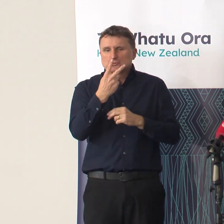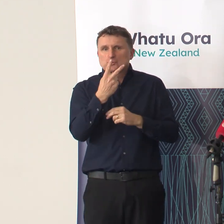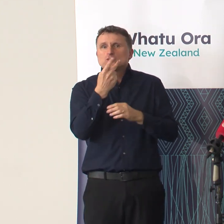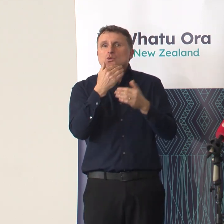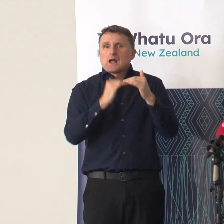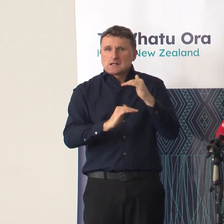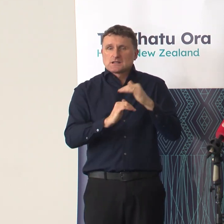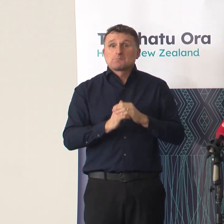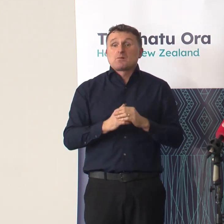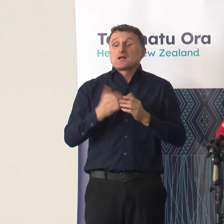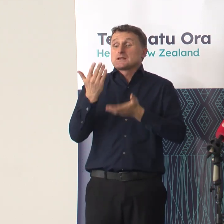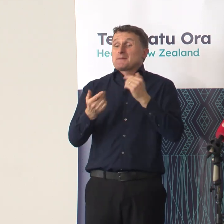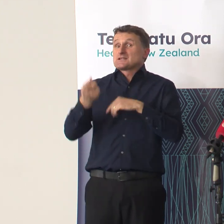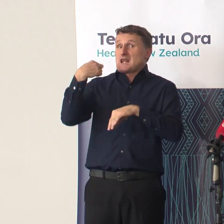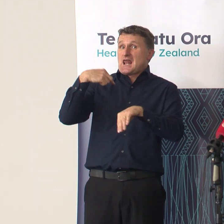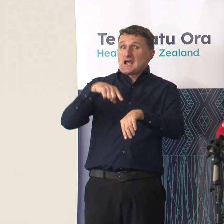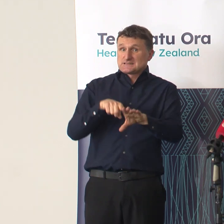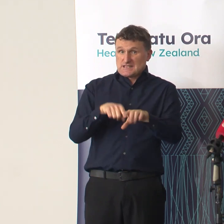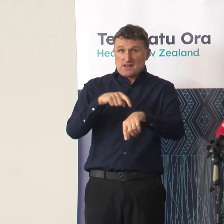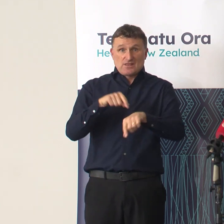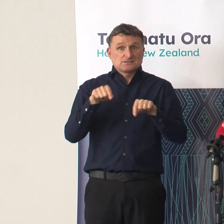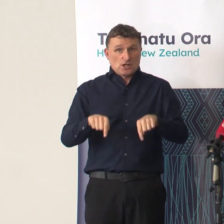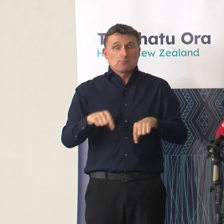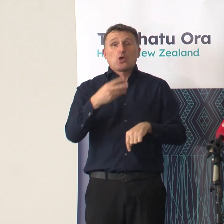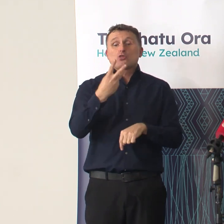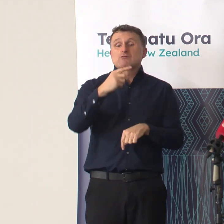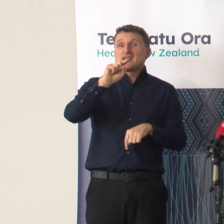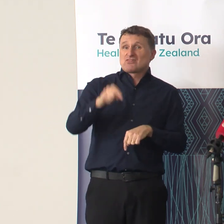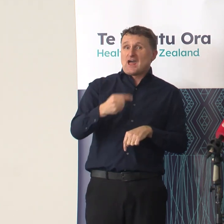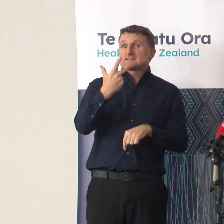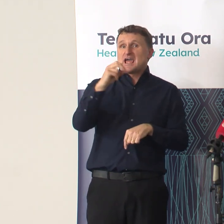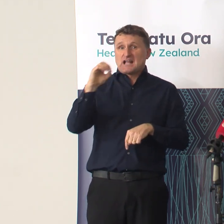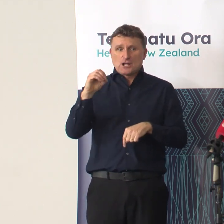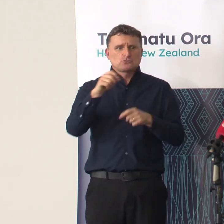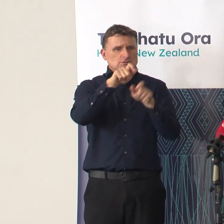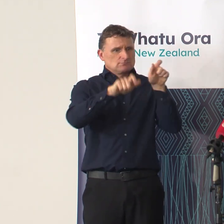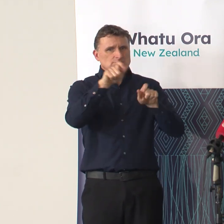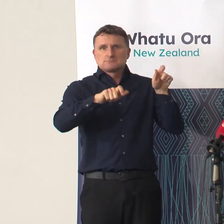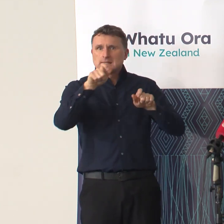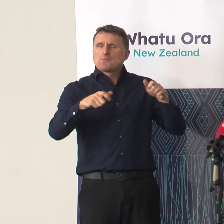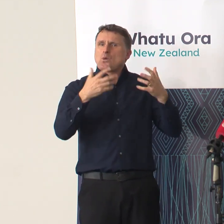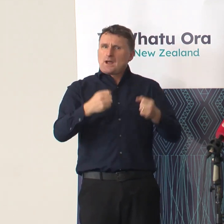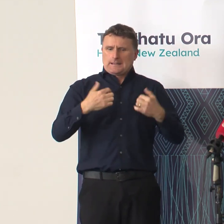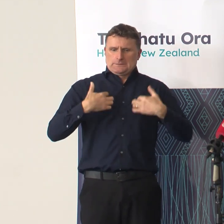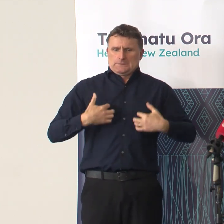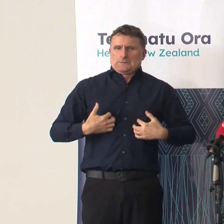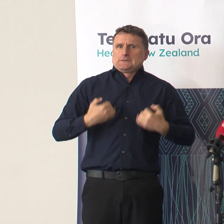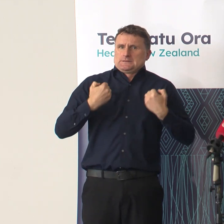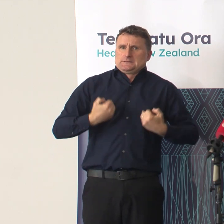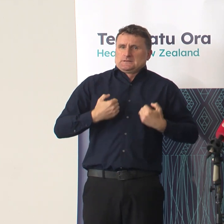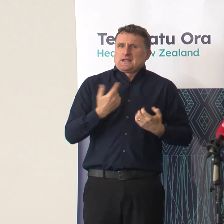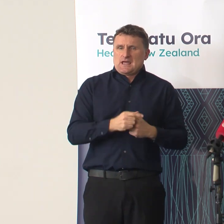time in the northern region, we had 3,800 cases. At this time, we only